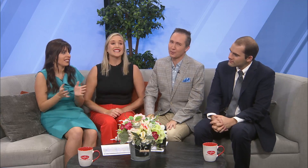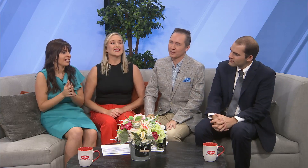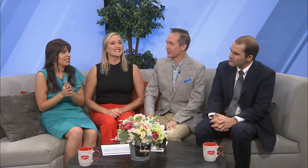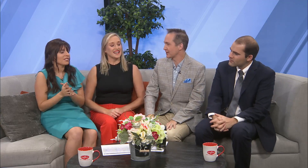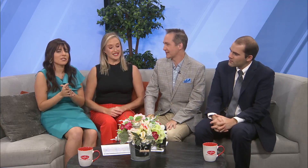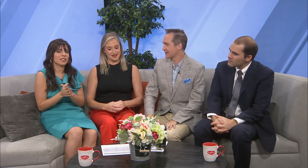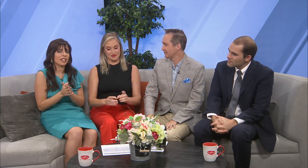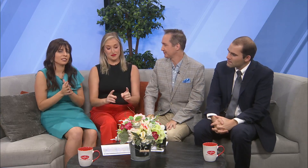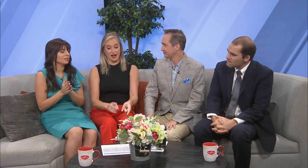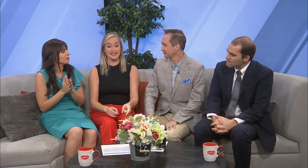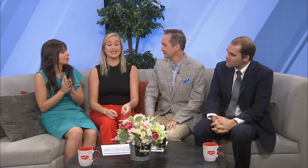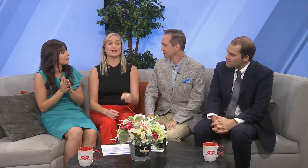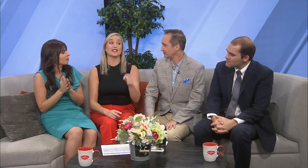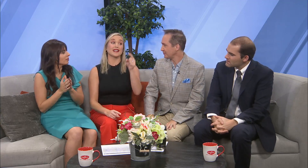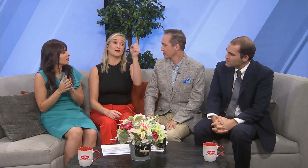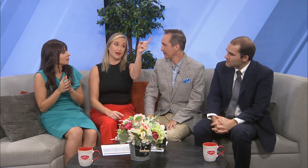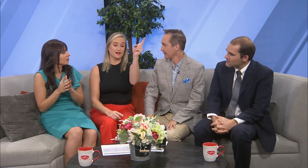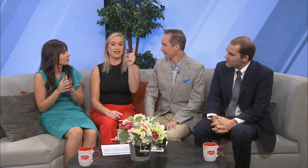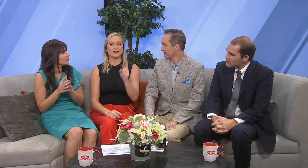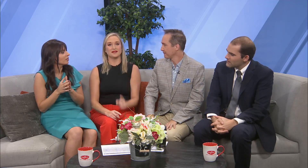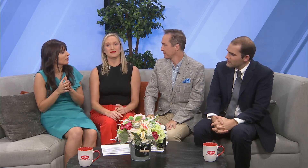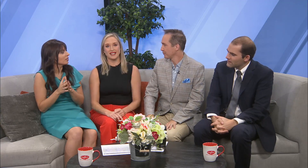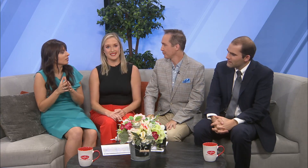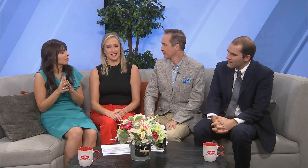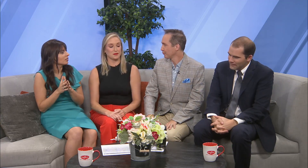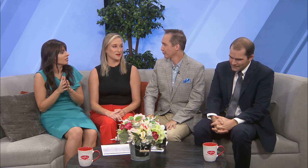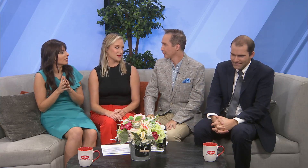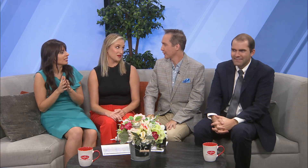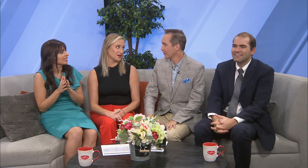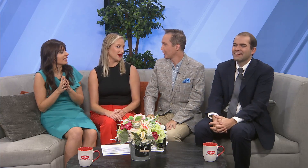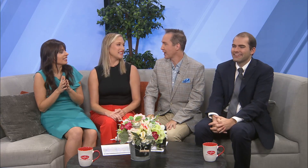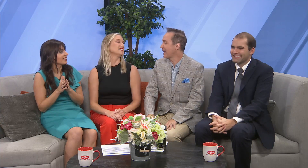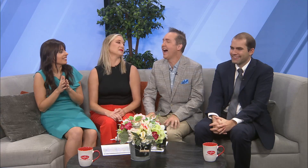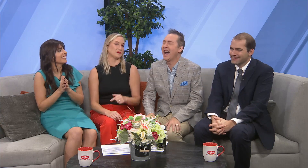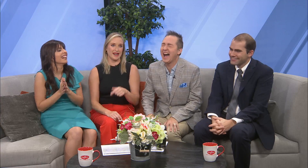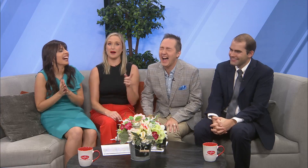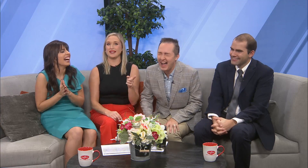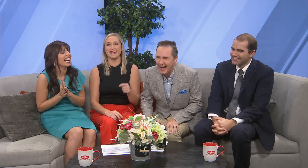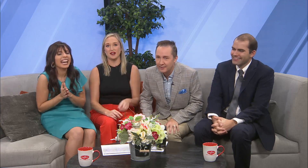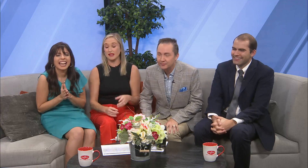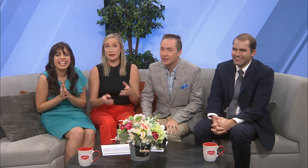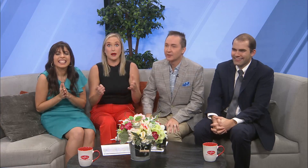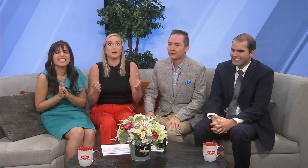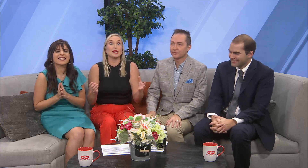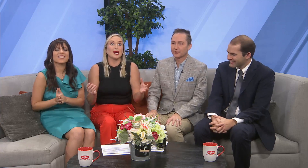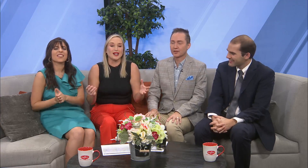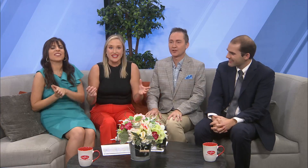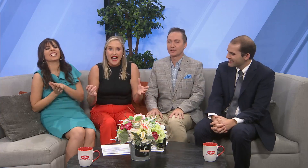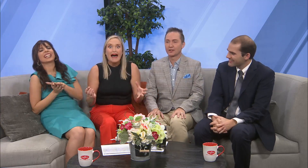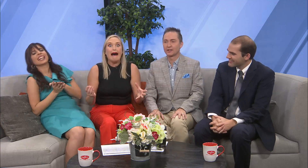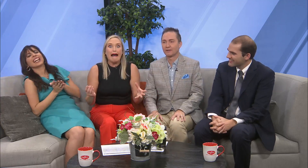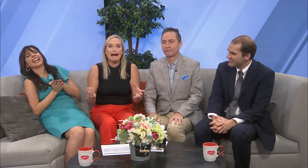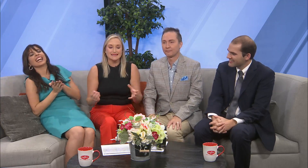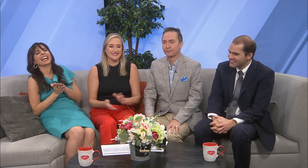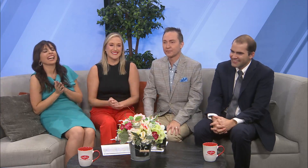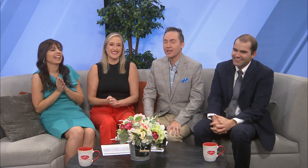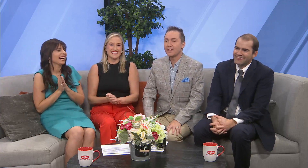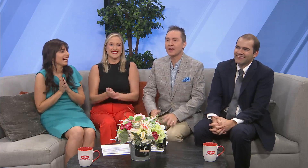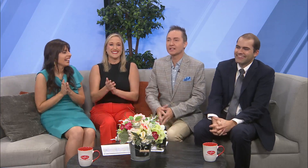many words. A need to write these down so then I can write them down when I get to the computer because I'll forget. Between now and then, I'll be like, what did we learn? That is,